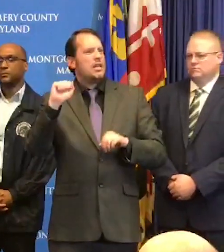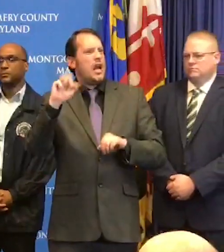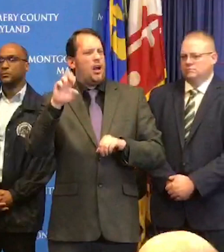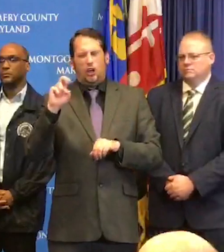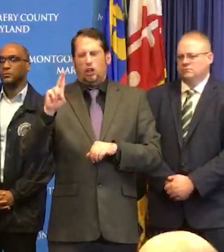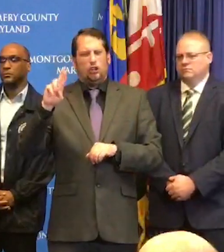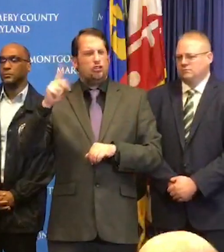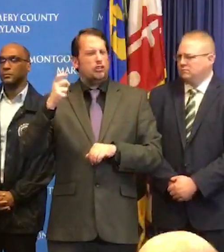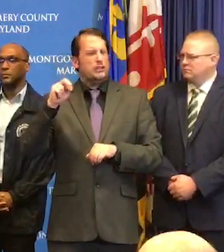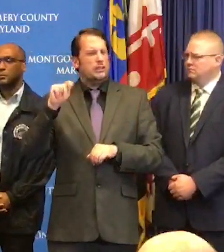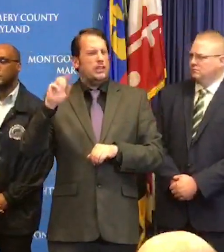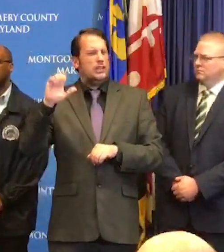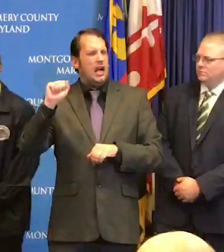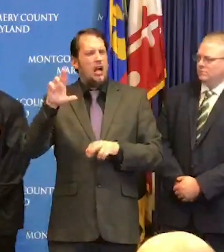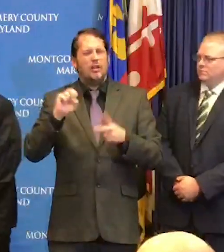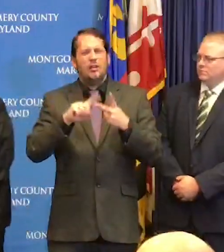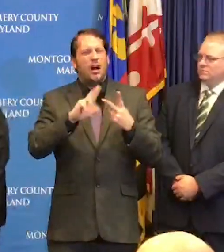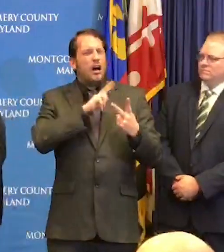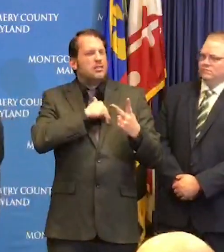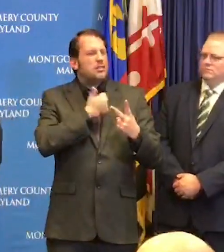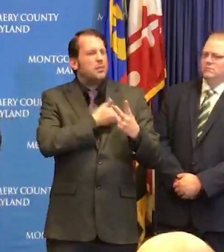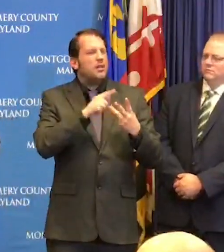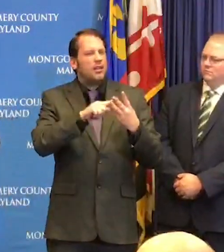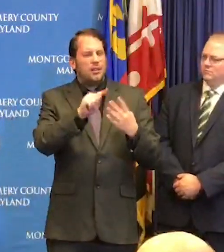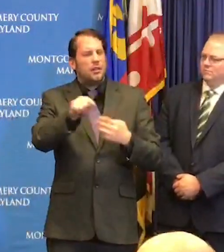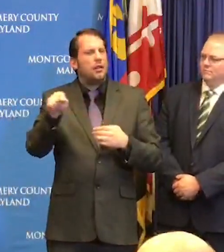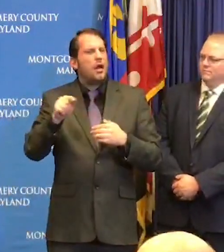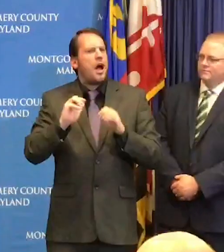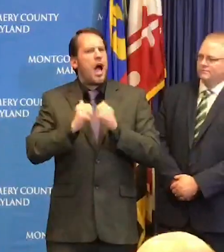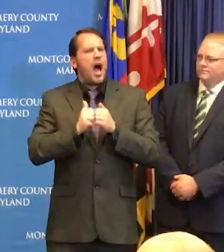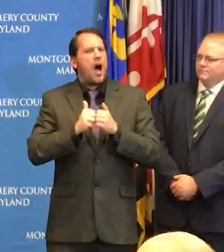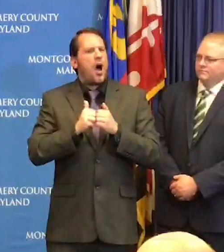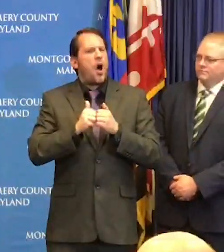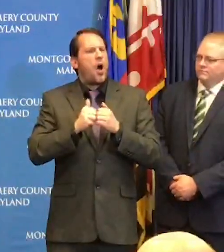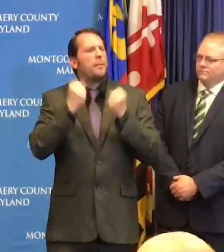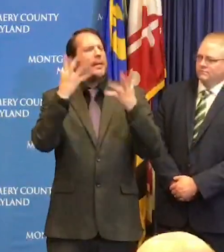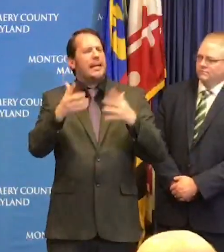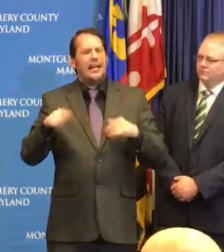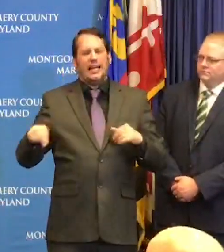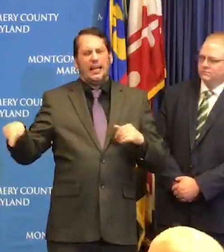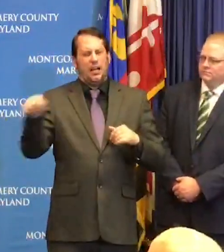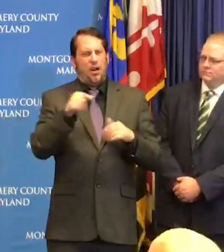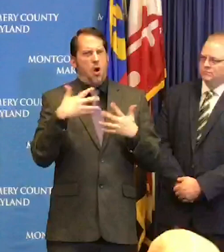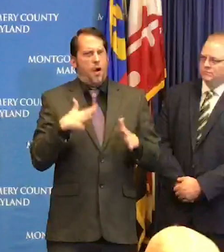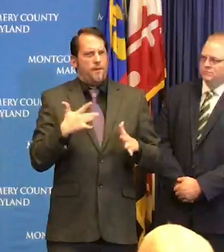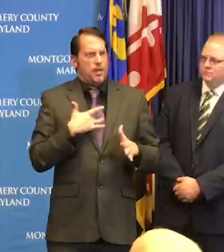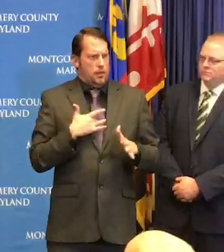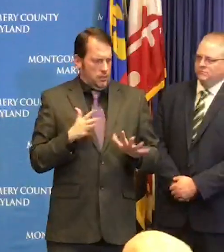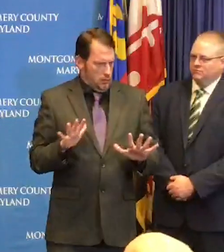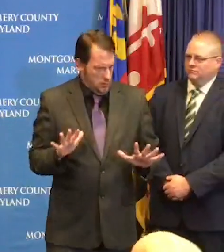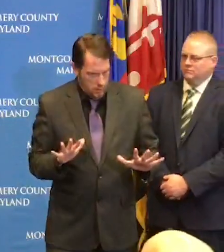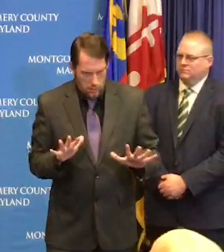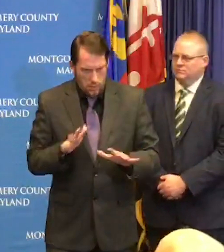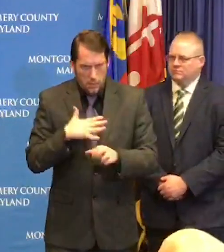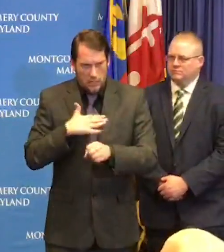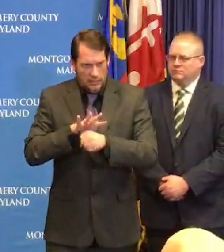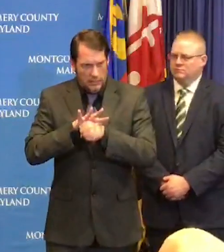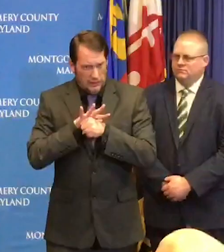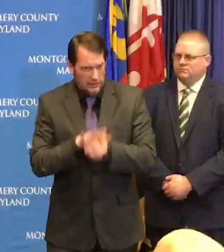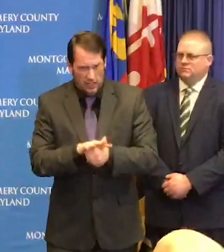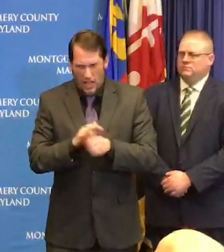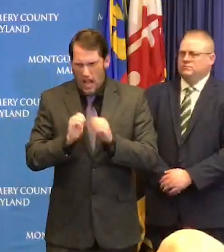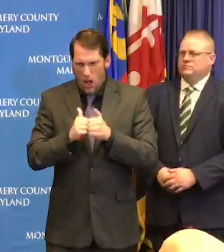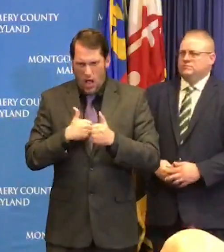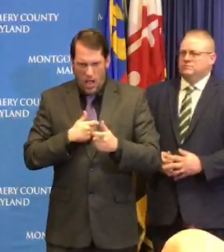stressed they are right now with people who are concerned that they may be sick well to frame that question I also